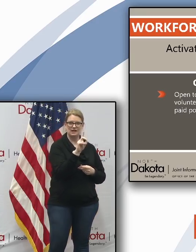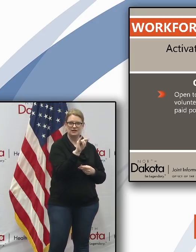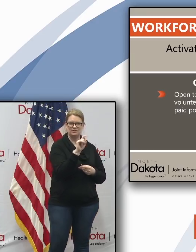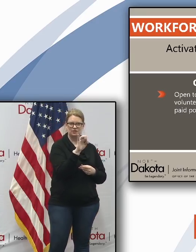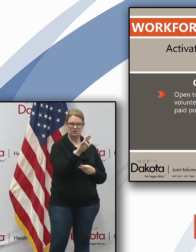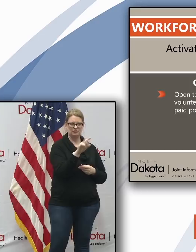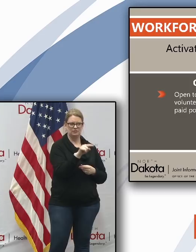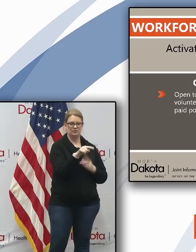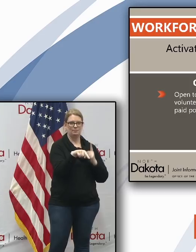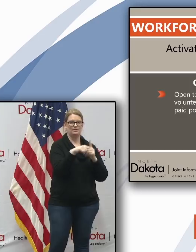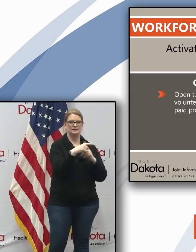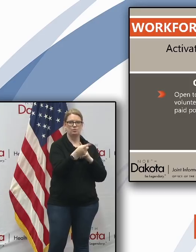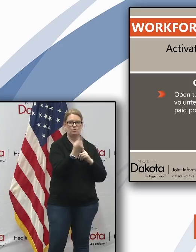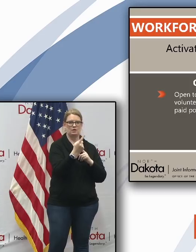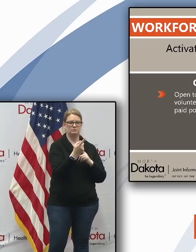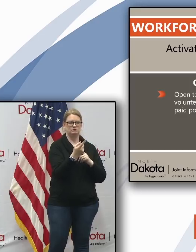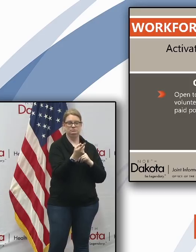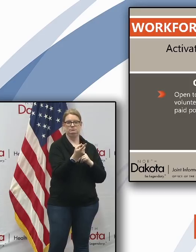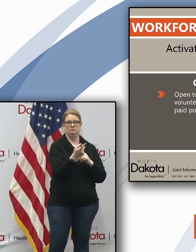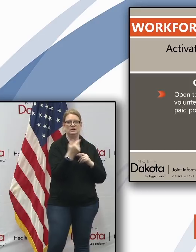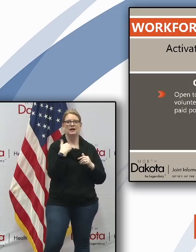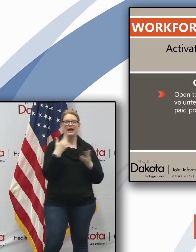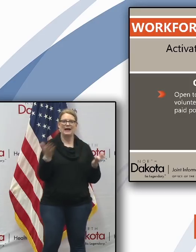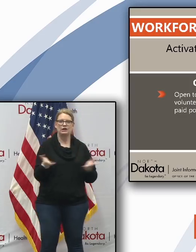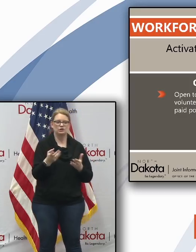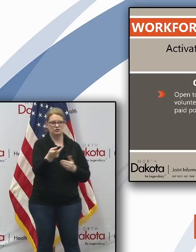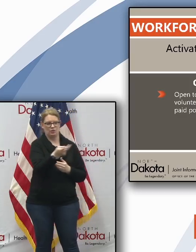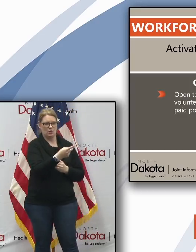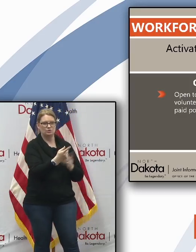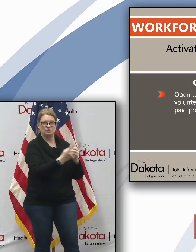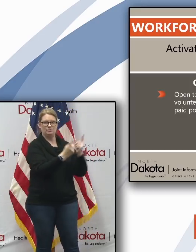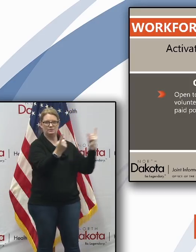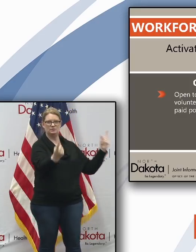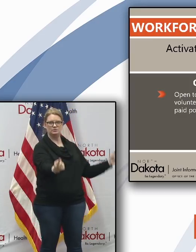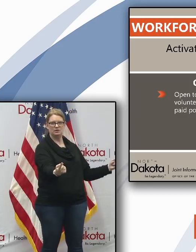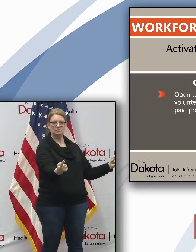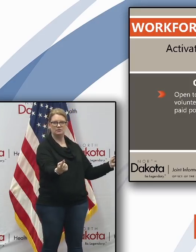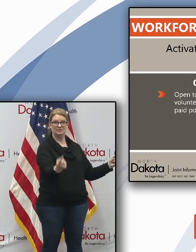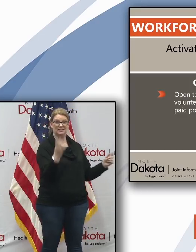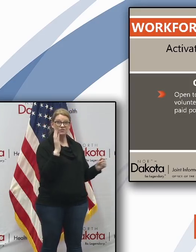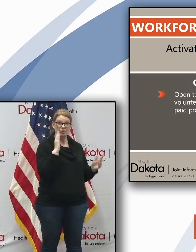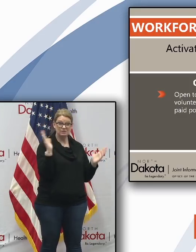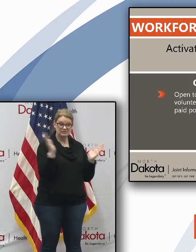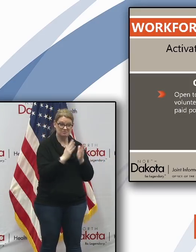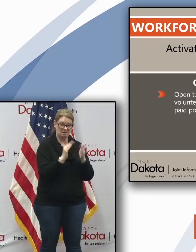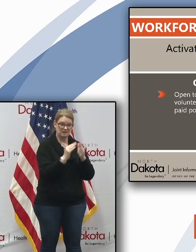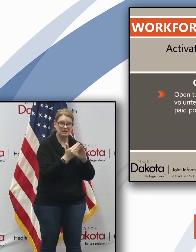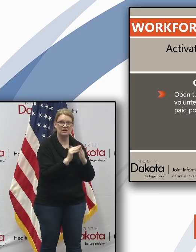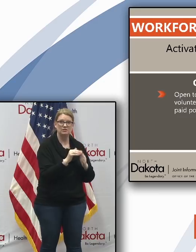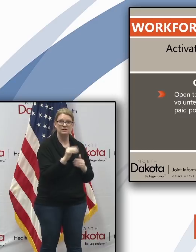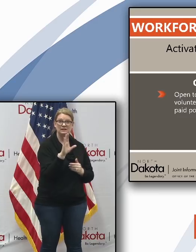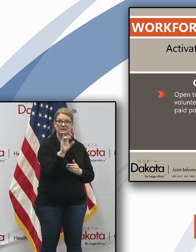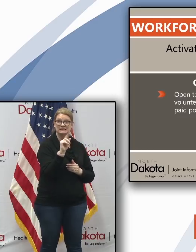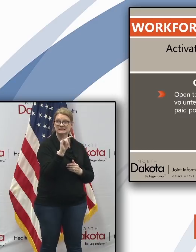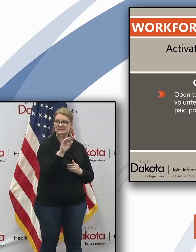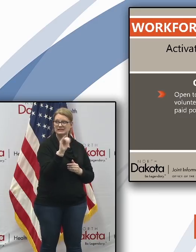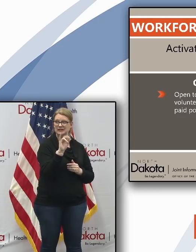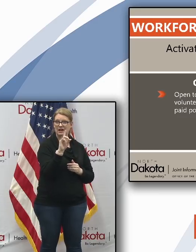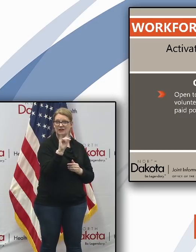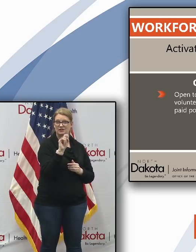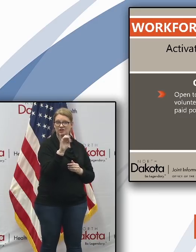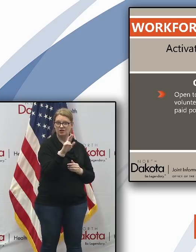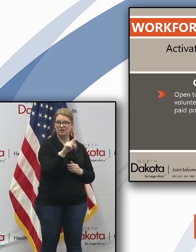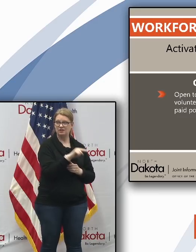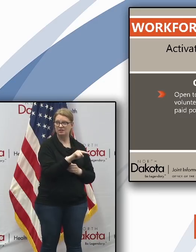that are there i encourage them on the call to practice social distancing because anybody knows in a small town if you lose your city auditor which it might be